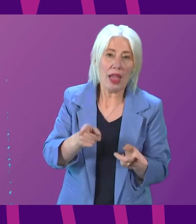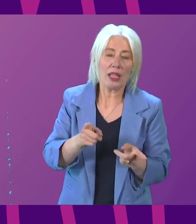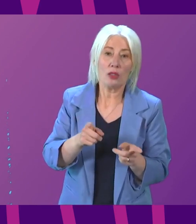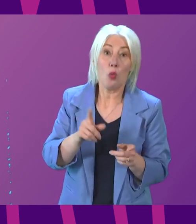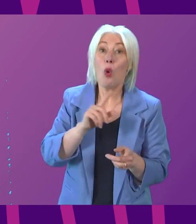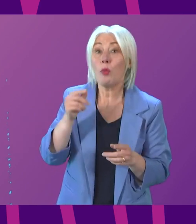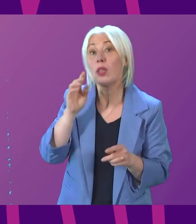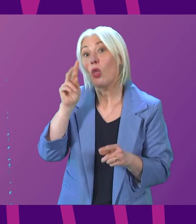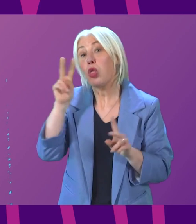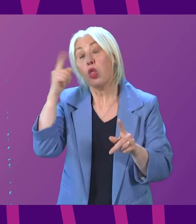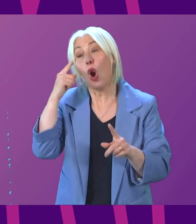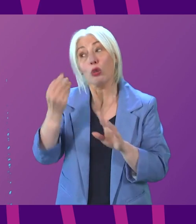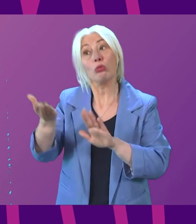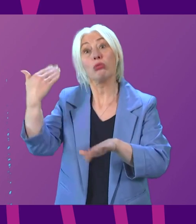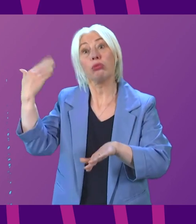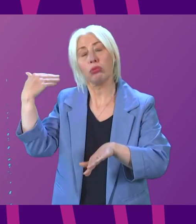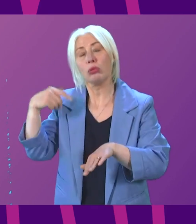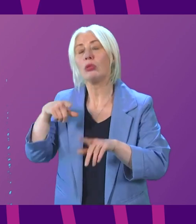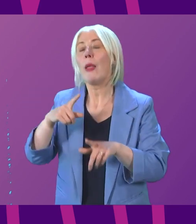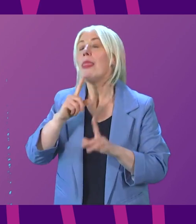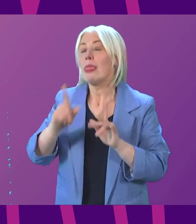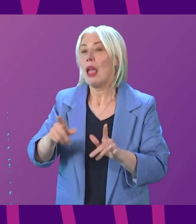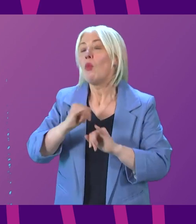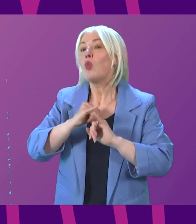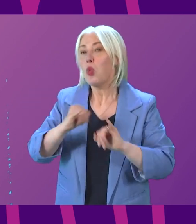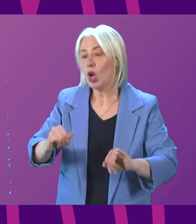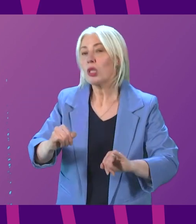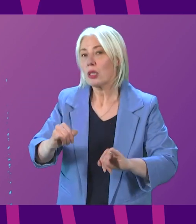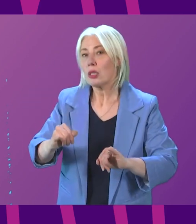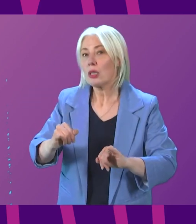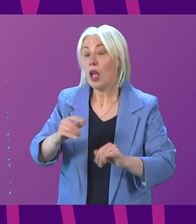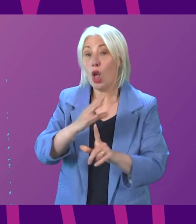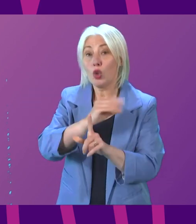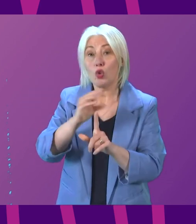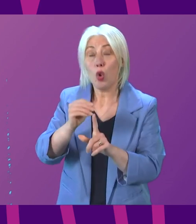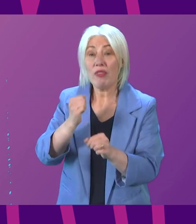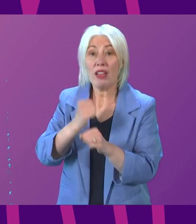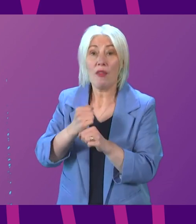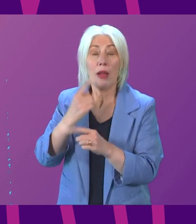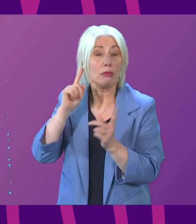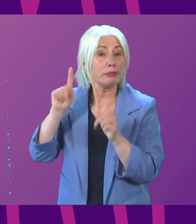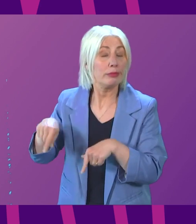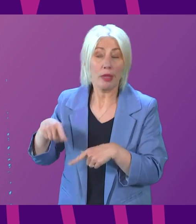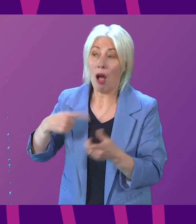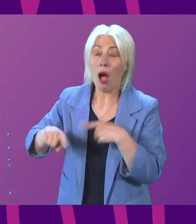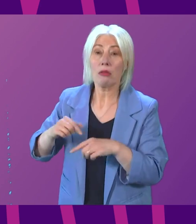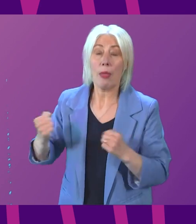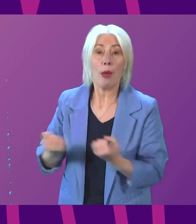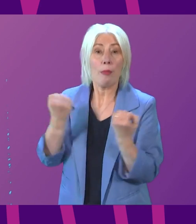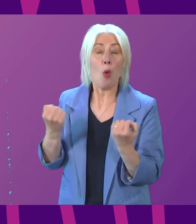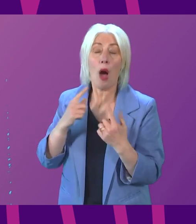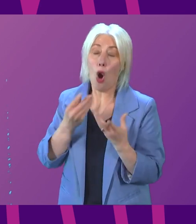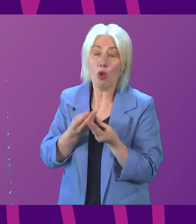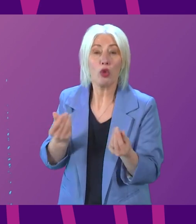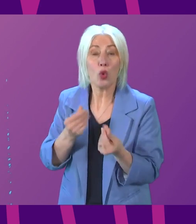was forecast just a few months ago. And what makes matters significantly worse is that the Tory Government is denying Scotland both the powers and the resources